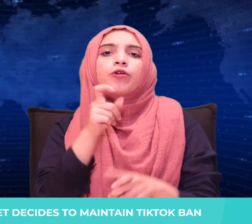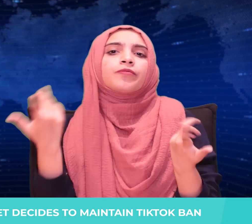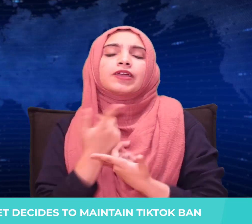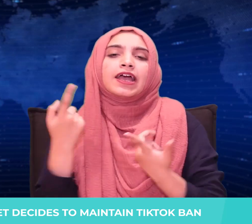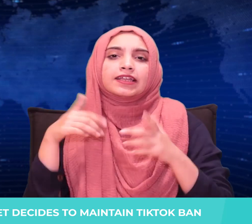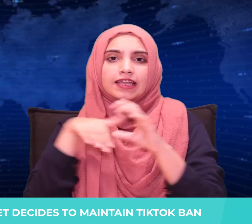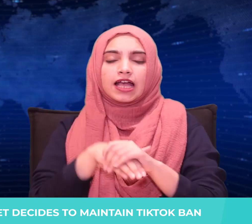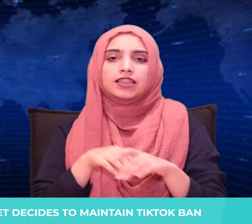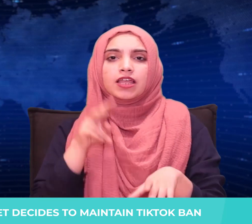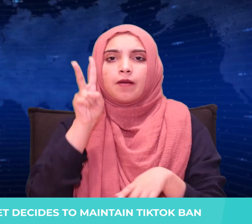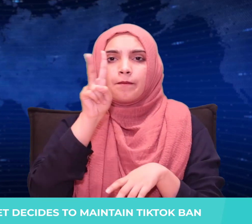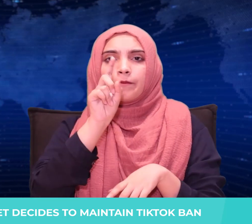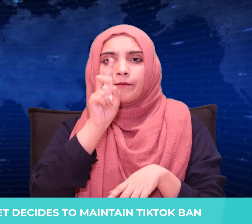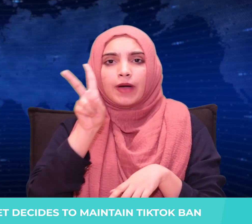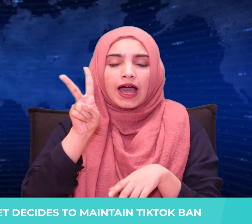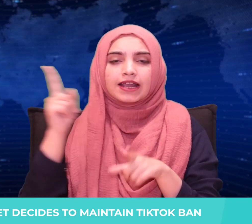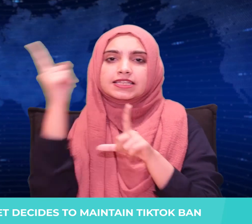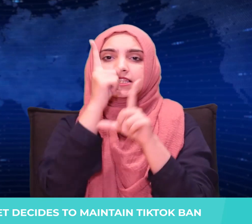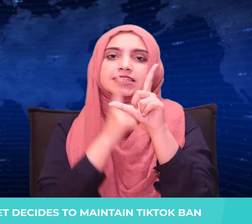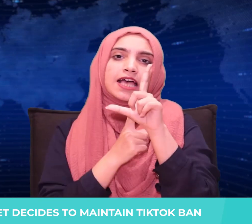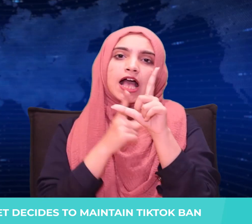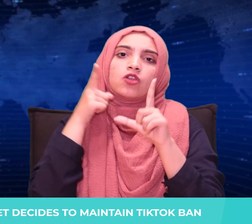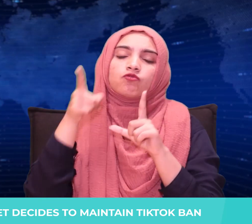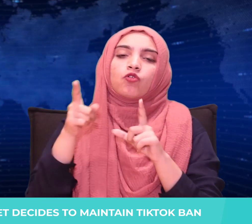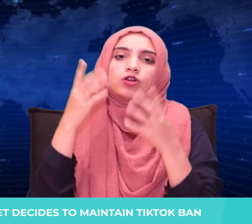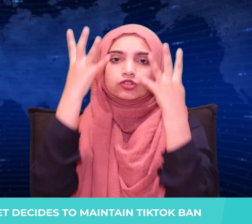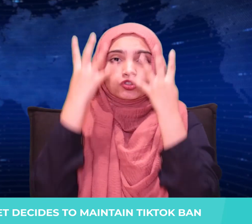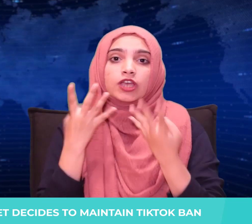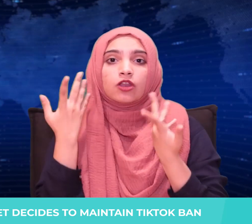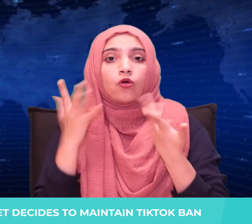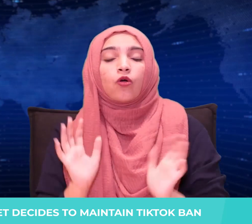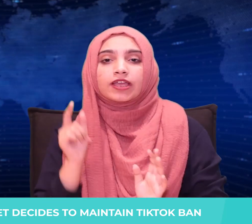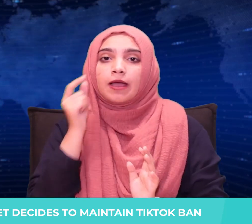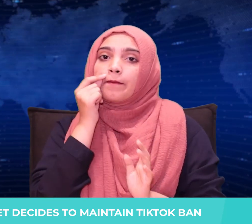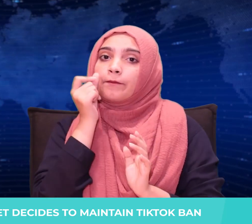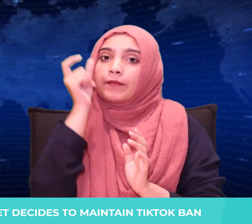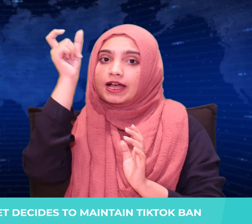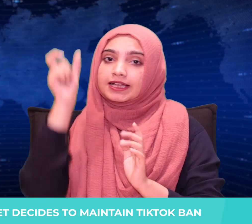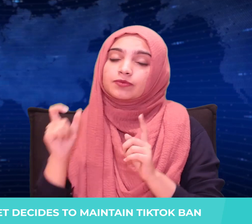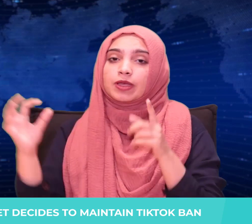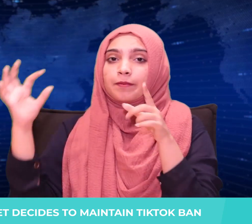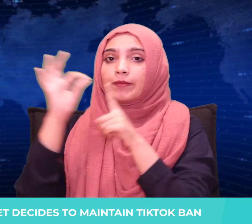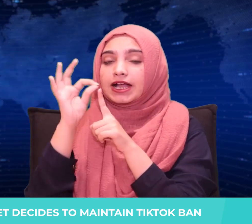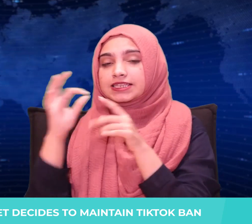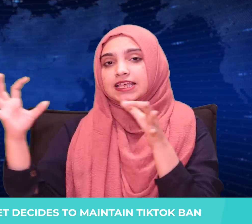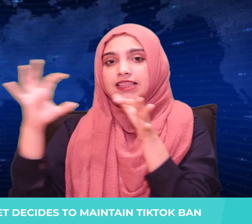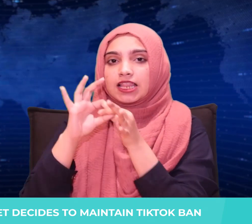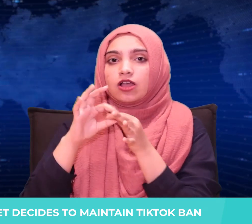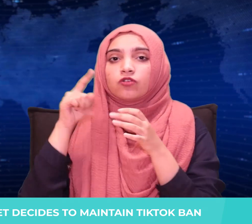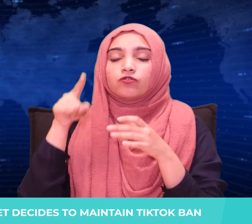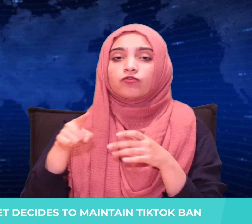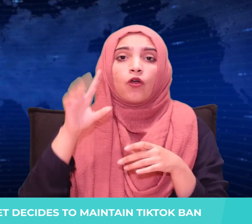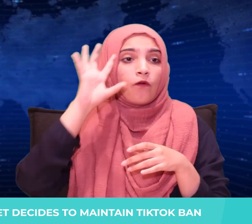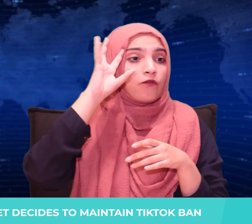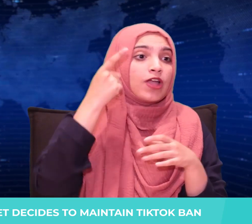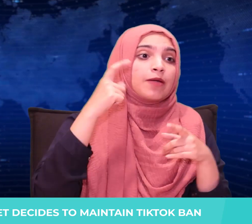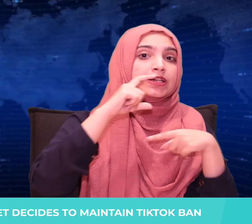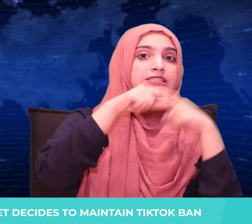for illegally unlocking the mobile phones of AT&T, the world's largest telecommunications company